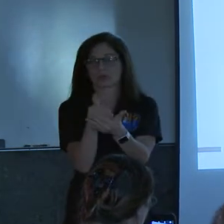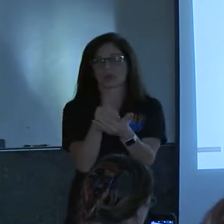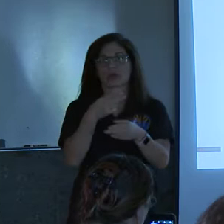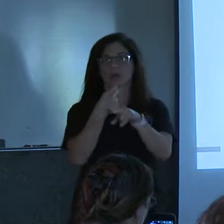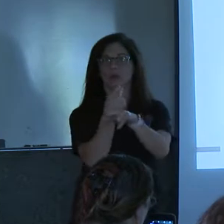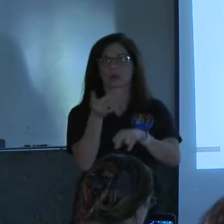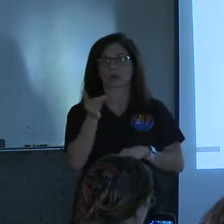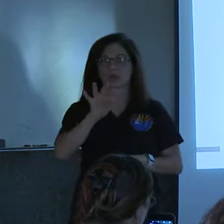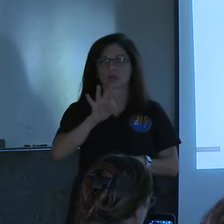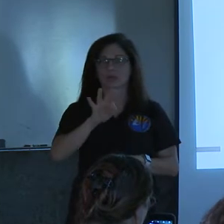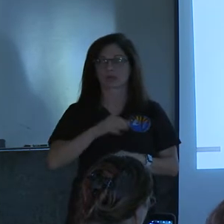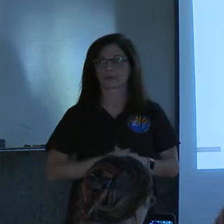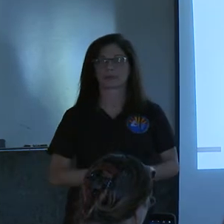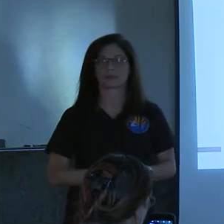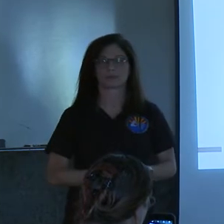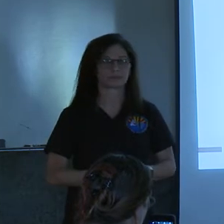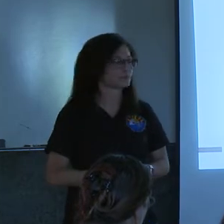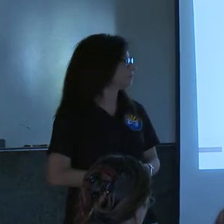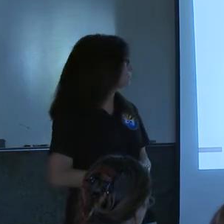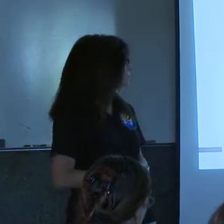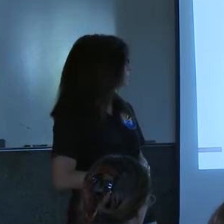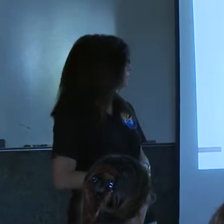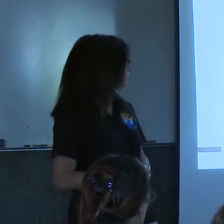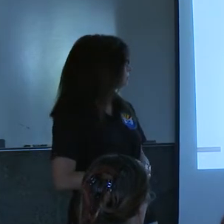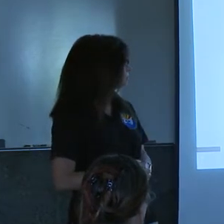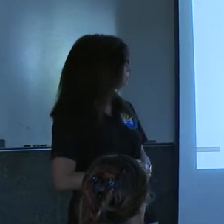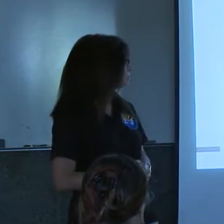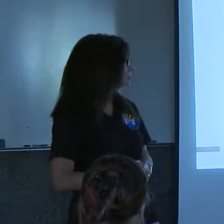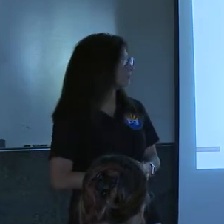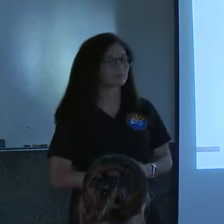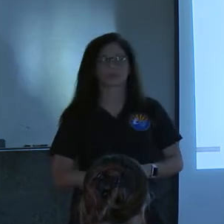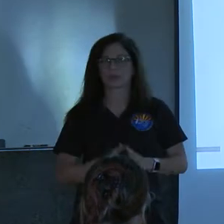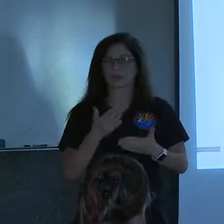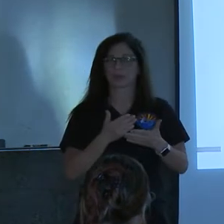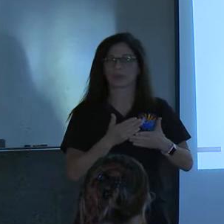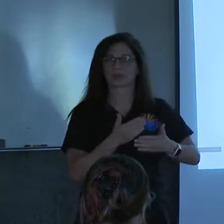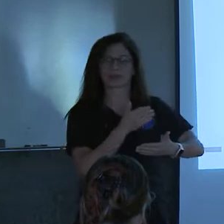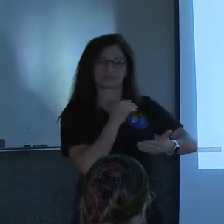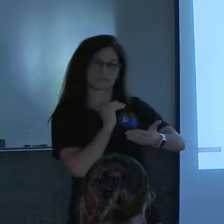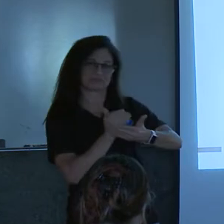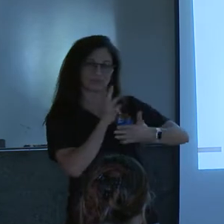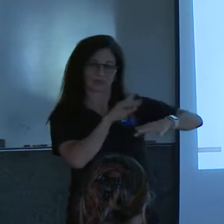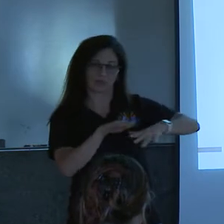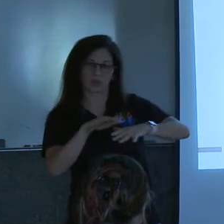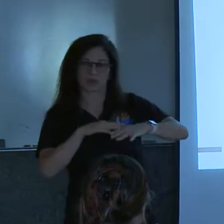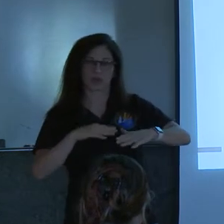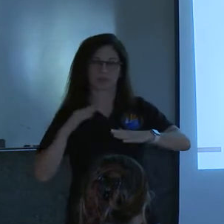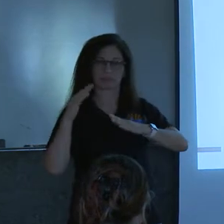where this is maybe on the the receding limb of the flow that the peak